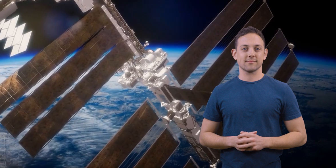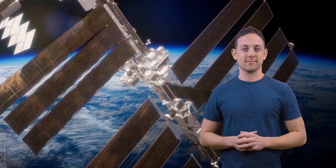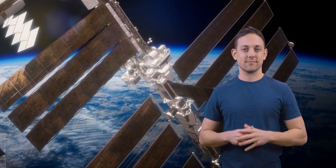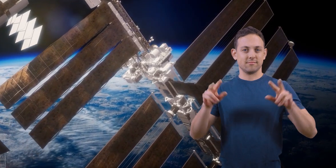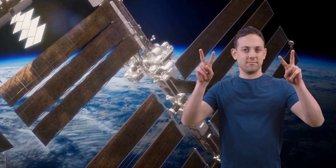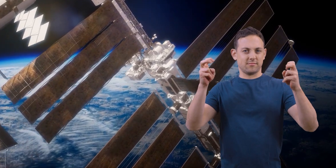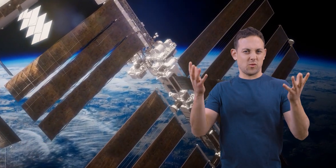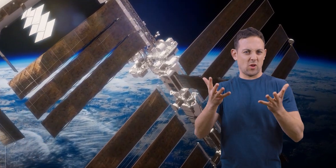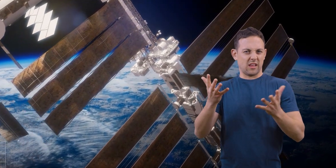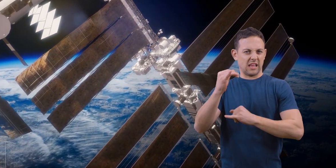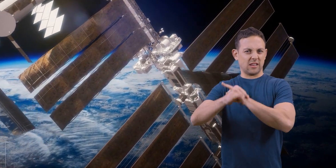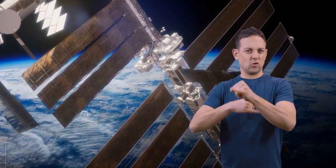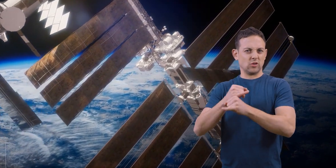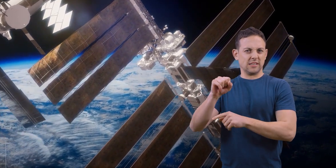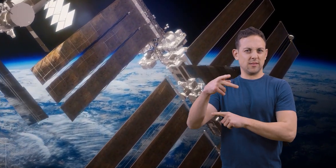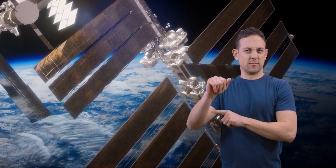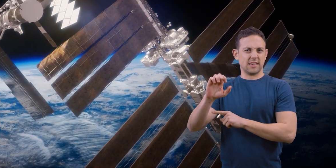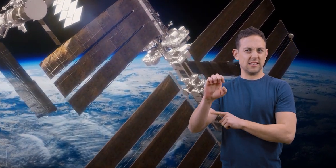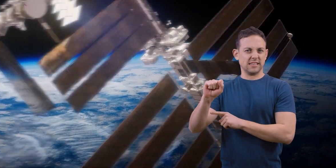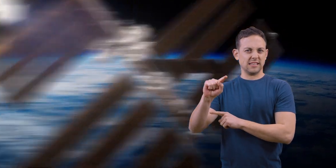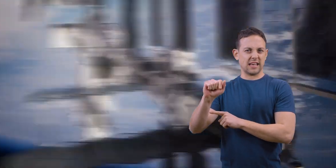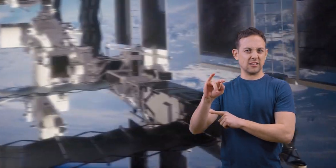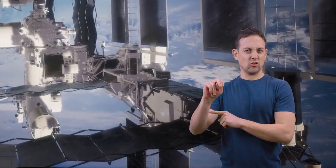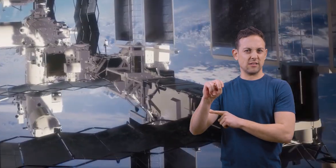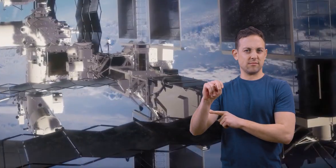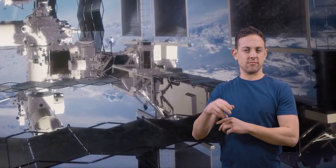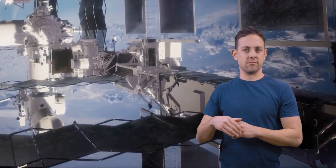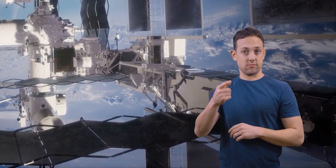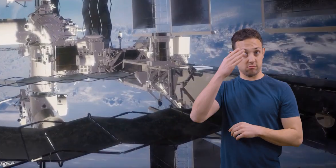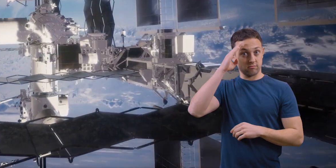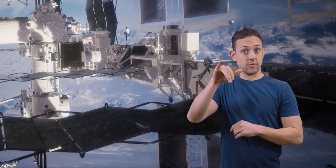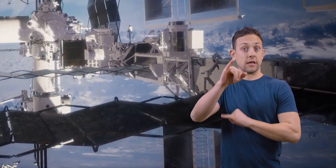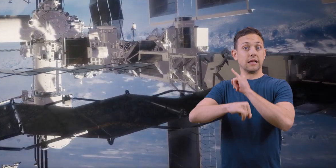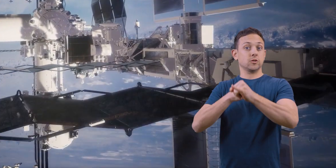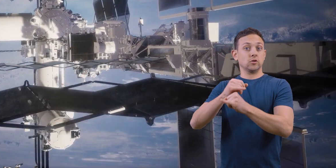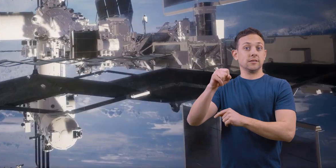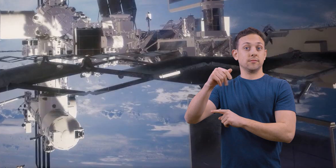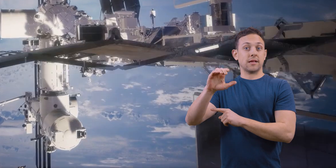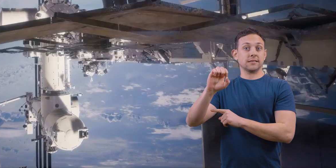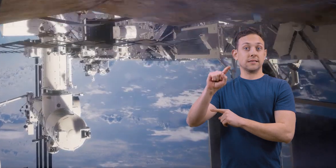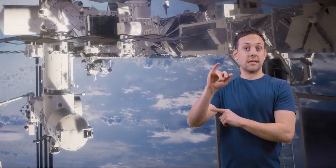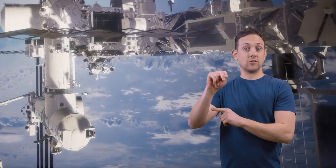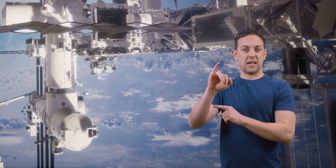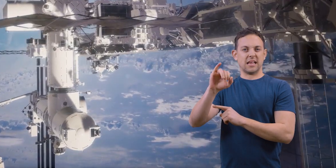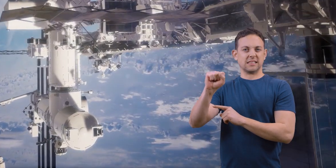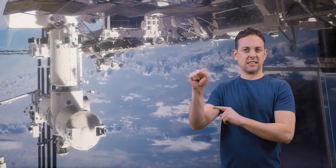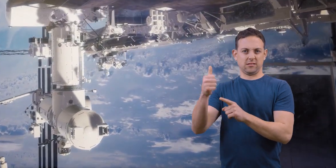What is the International Space Station? Did you know that the International Space Station is the most expensive